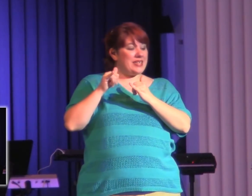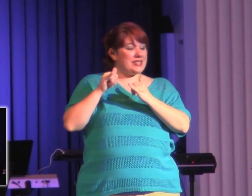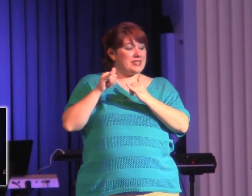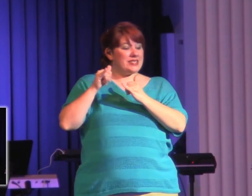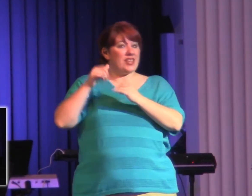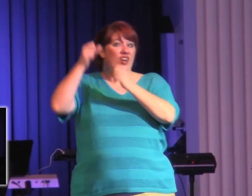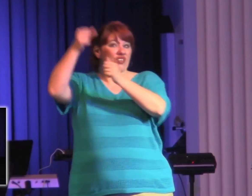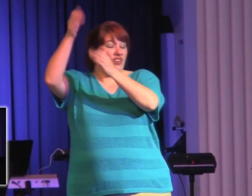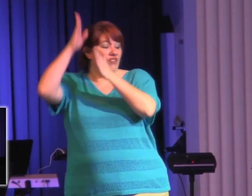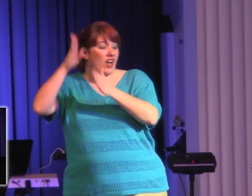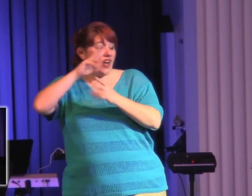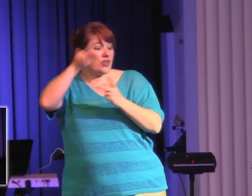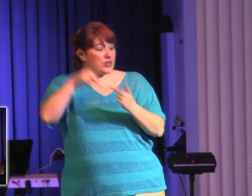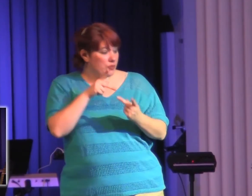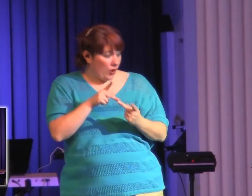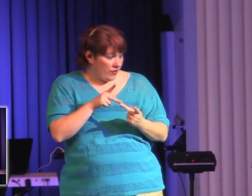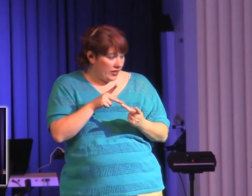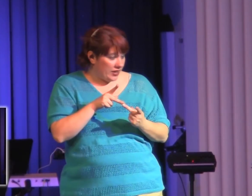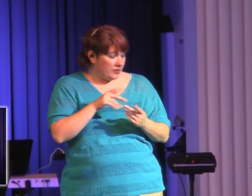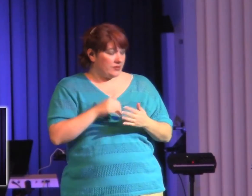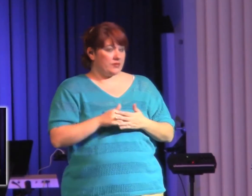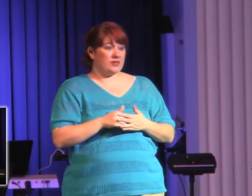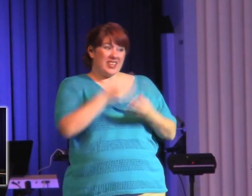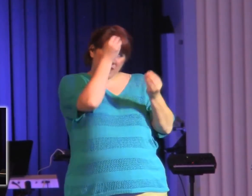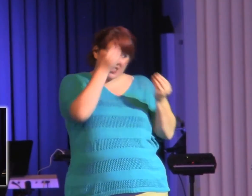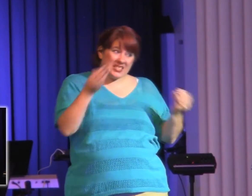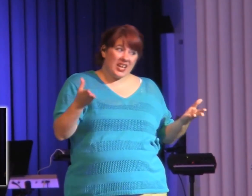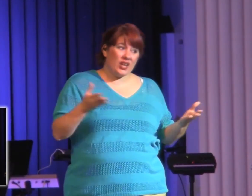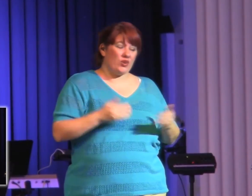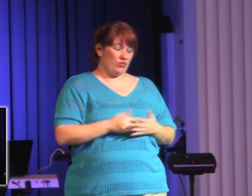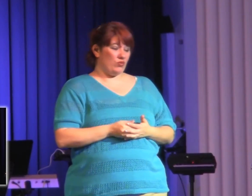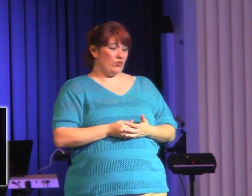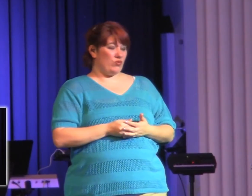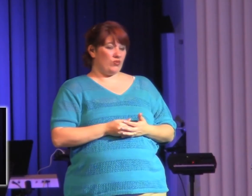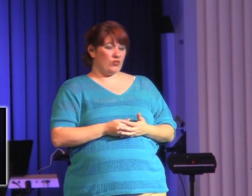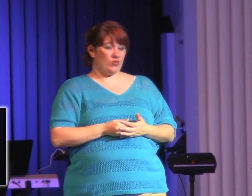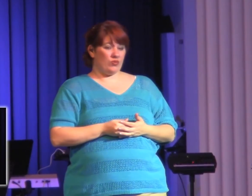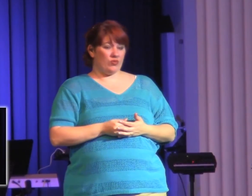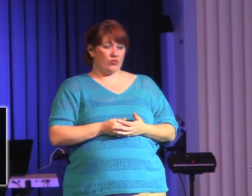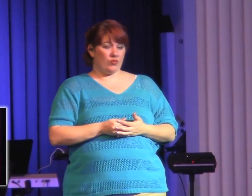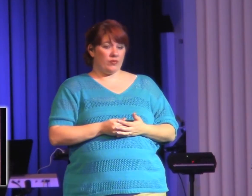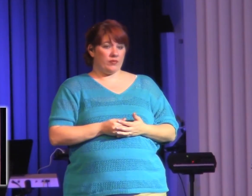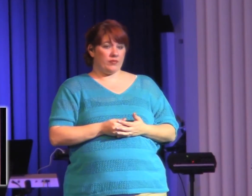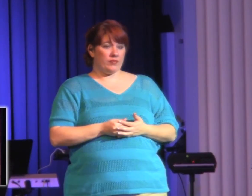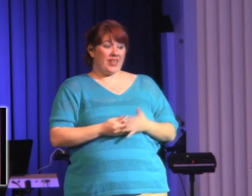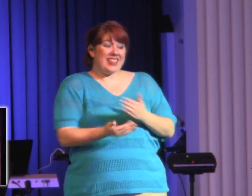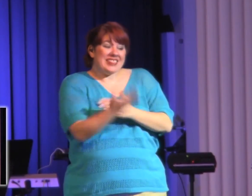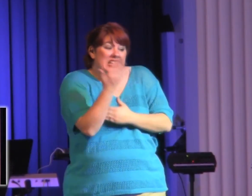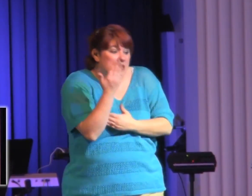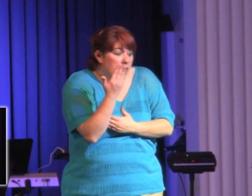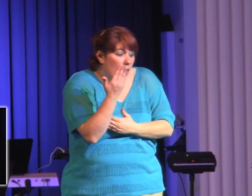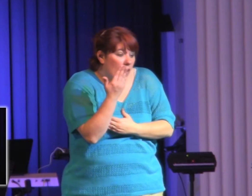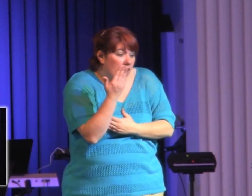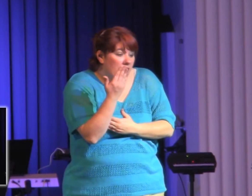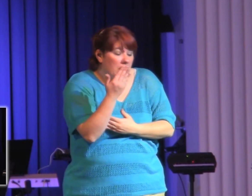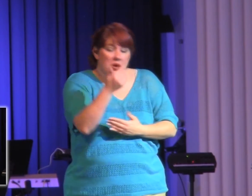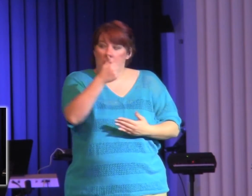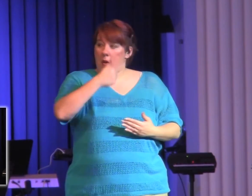lives being perfect, right? Now, let me just tell you this. I'm going be straight with you here today. This morning, absolute